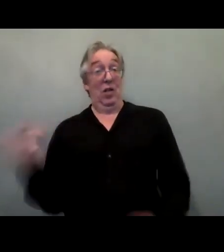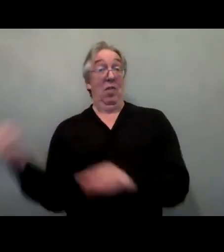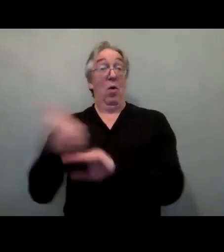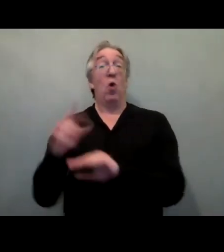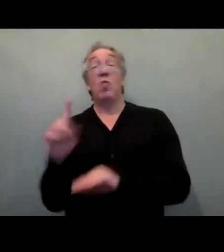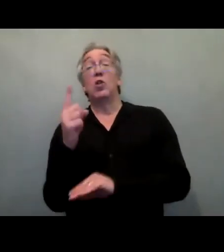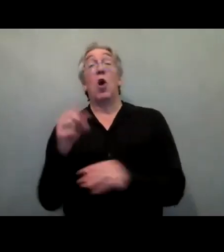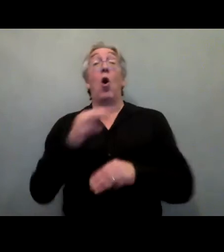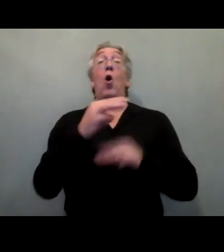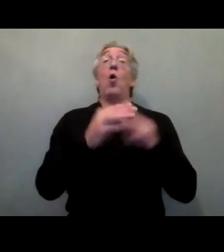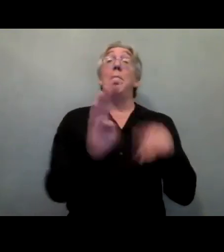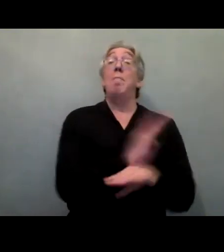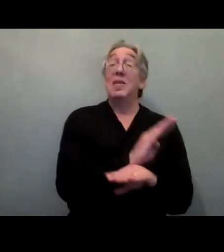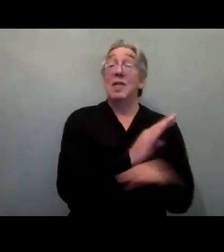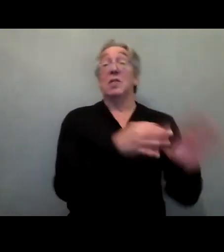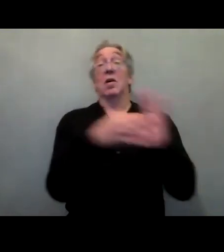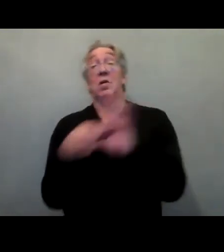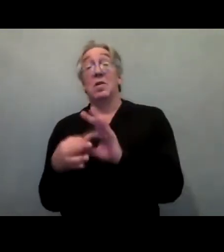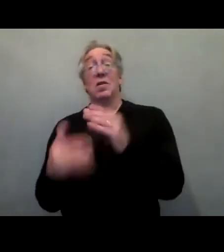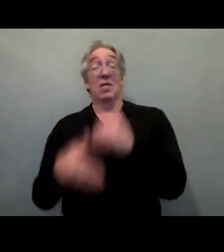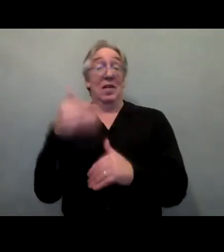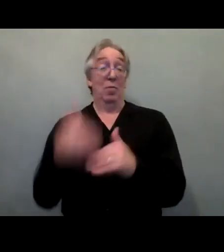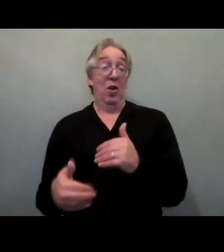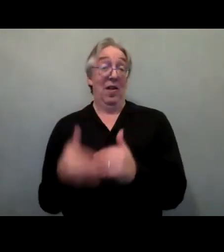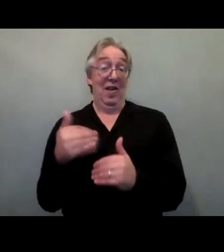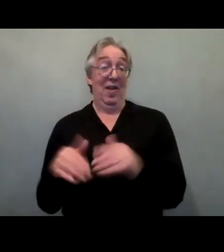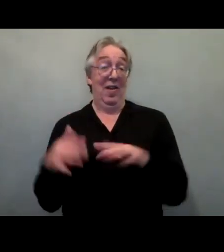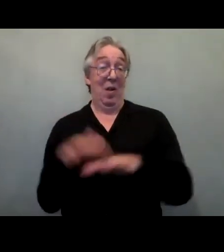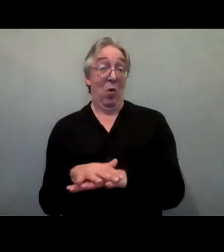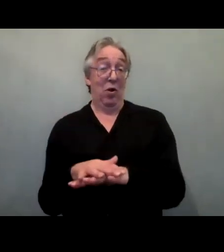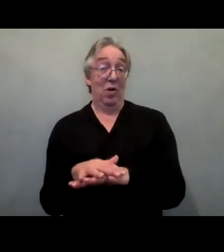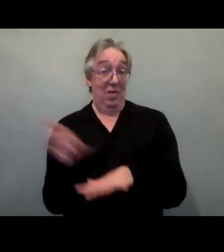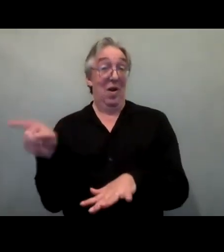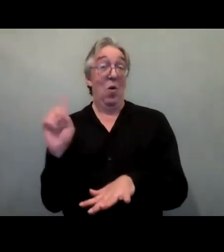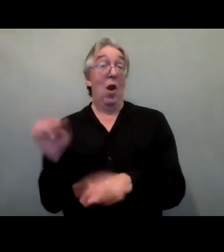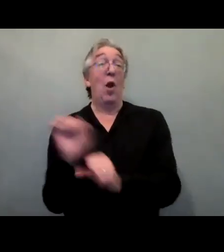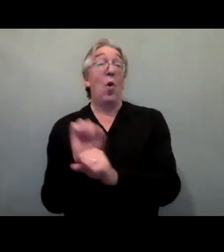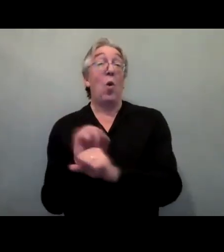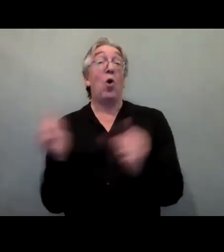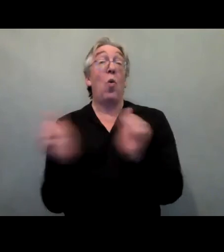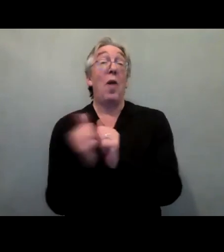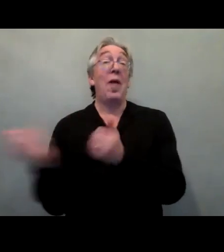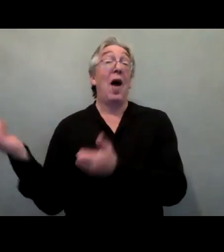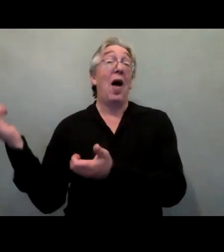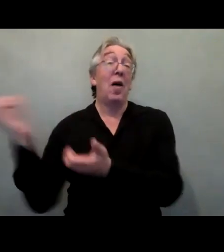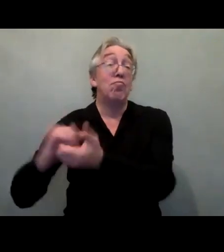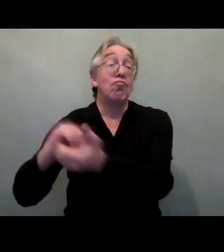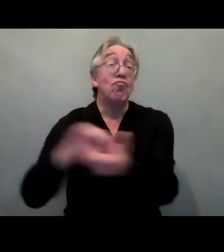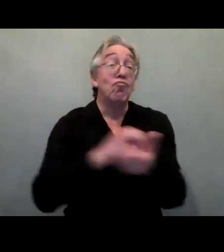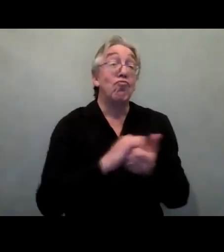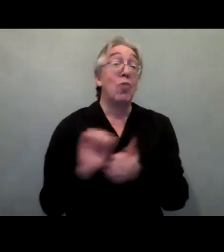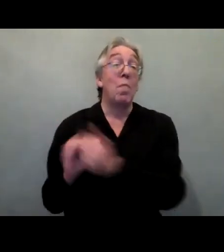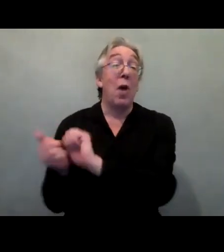Susan will speak about working with business leaders as valuable allies, and potential partners to enable